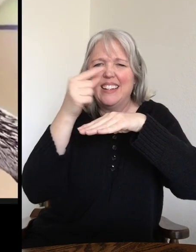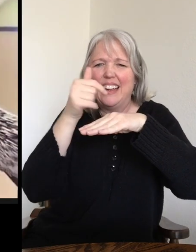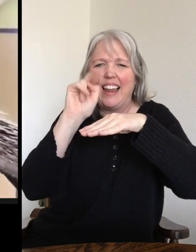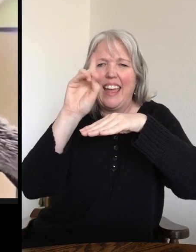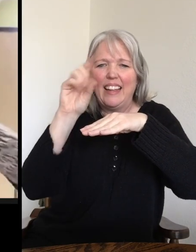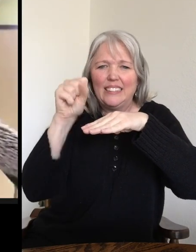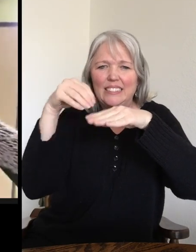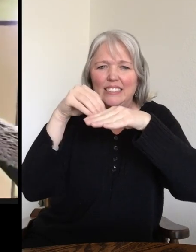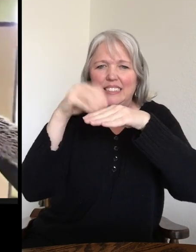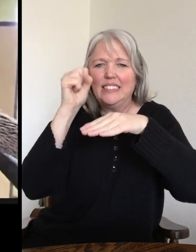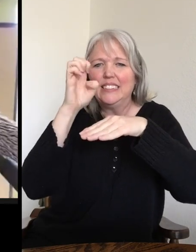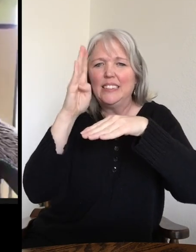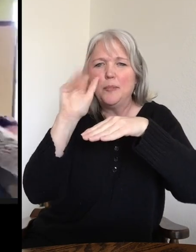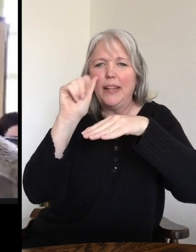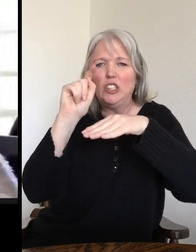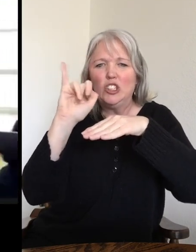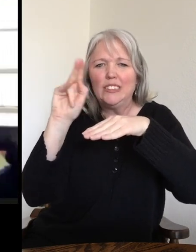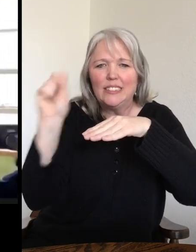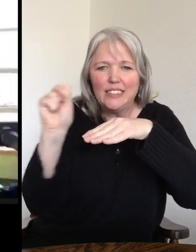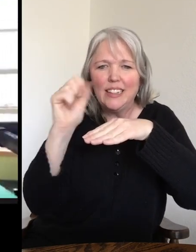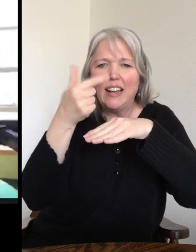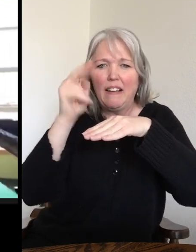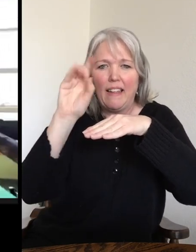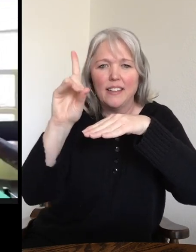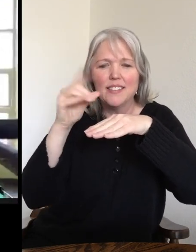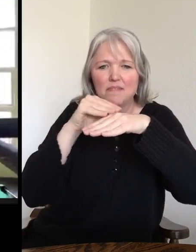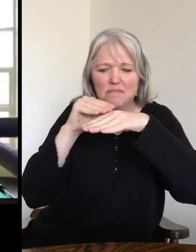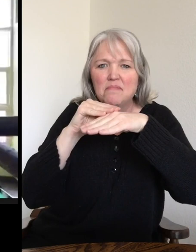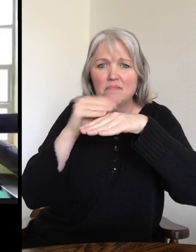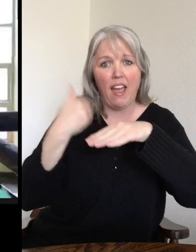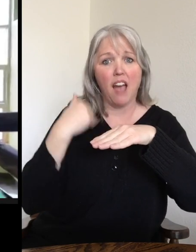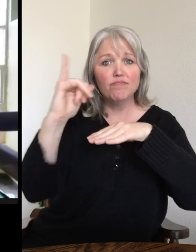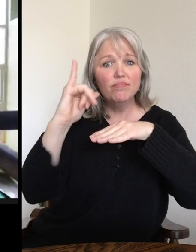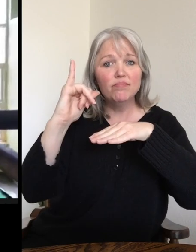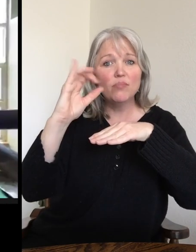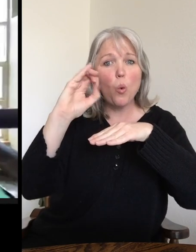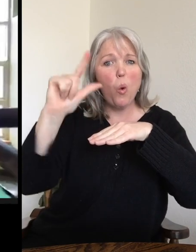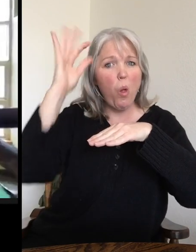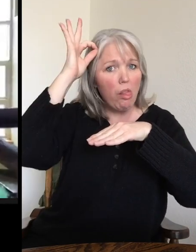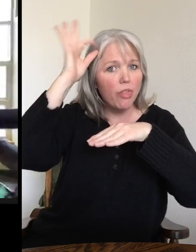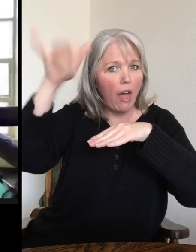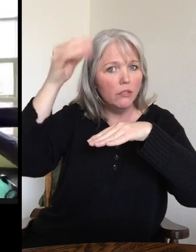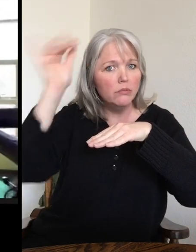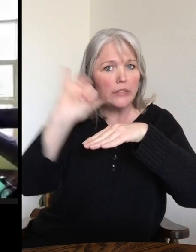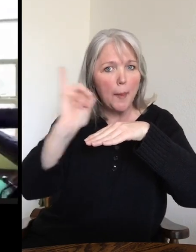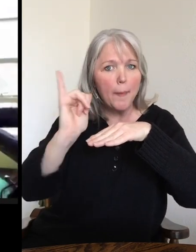in his skin. It's called sebaceous glands. We have them as well. It provides the oils in our hair. But his is more